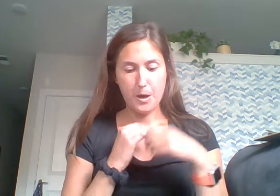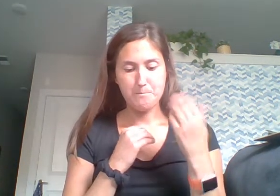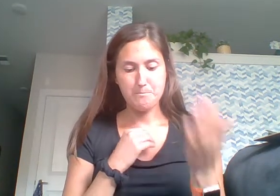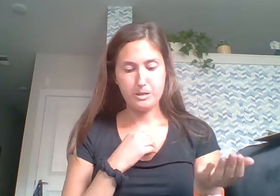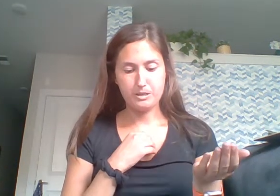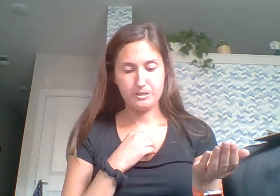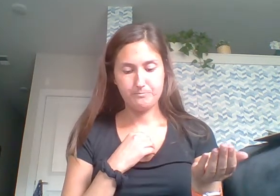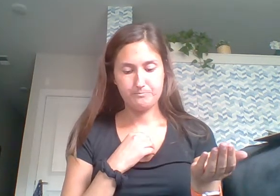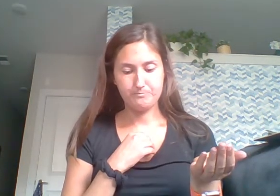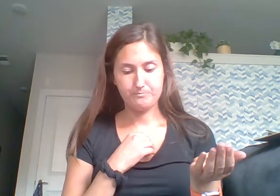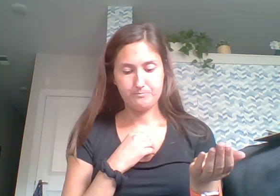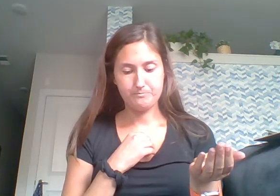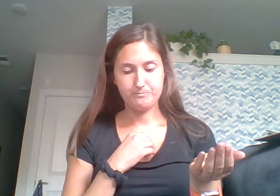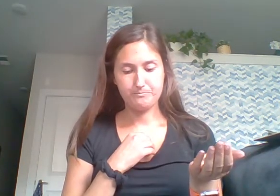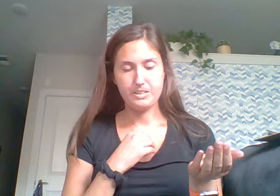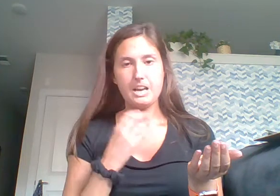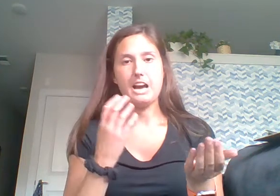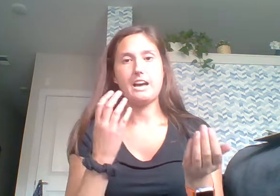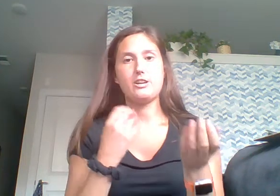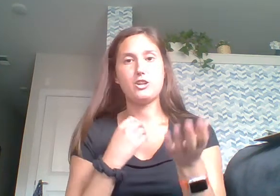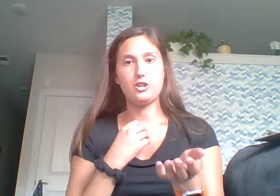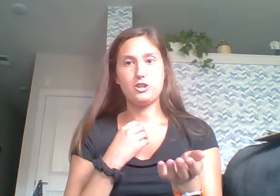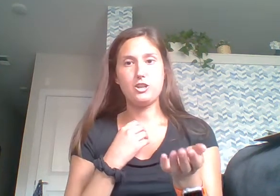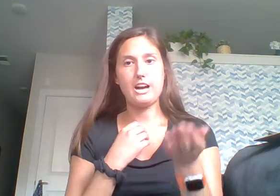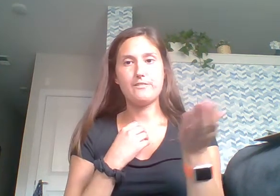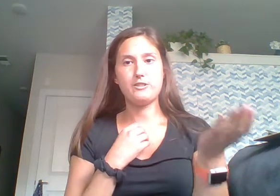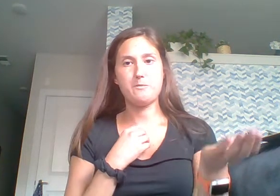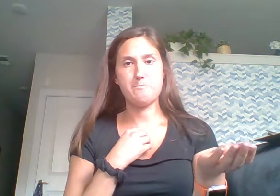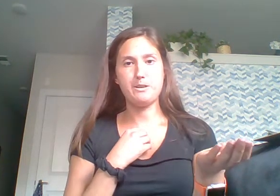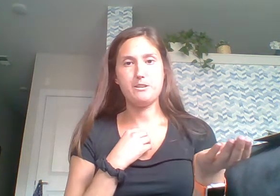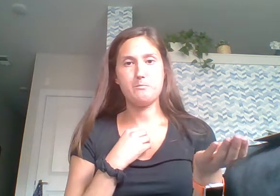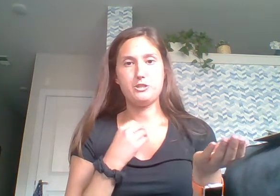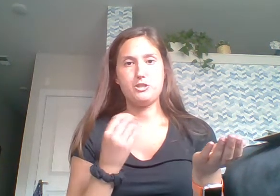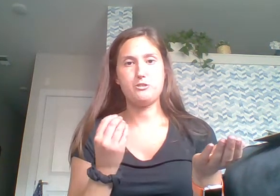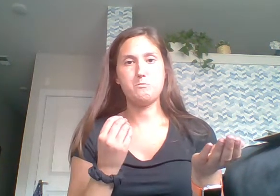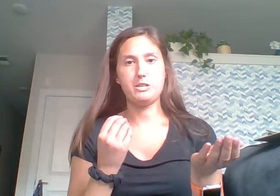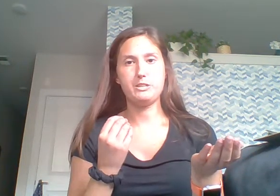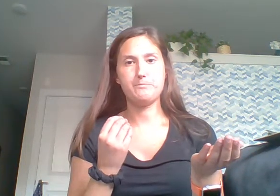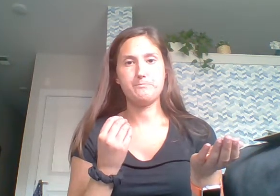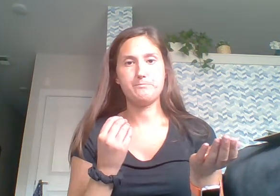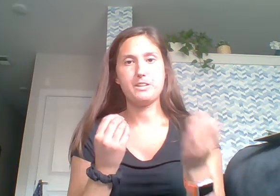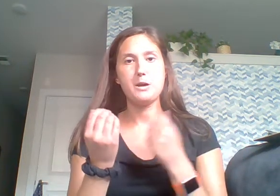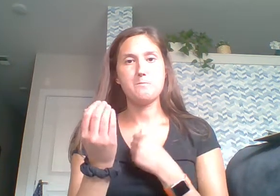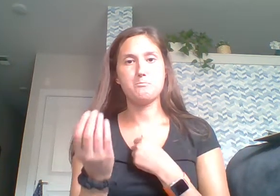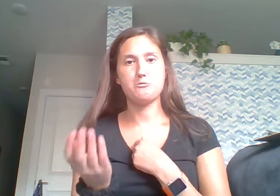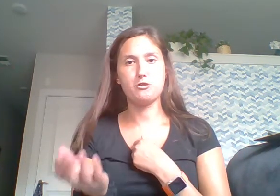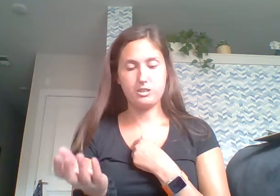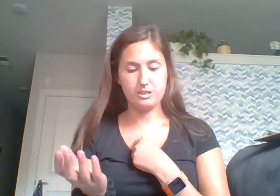Book. Add a ur after the b. What's your new word? Brook.